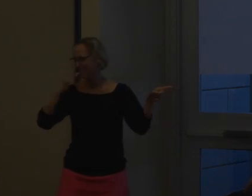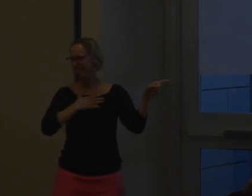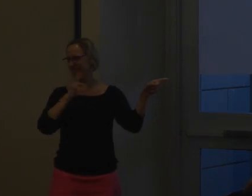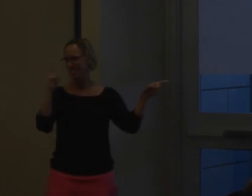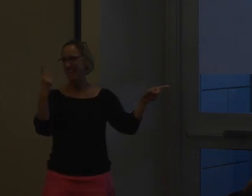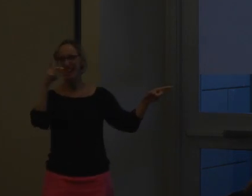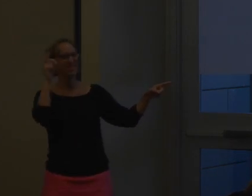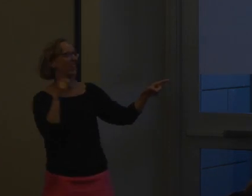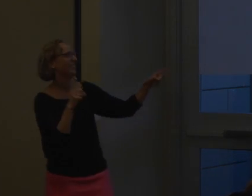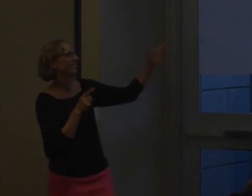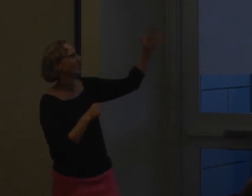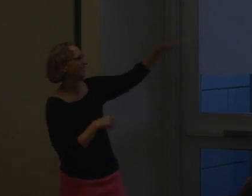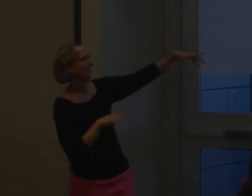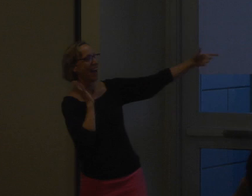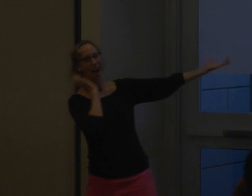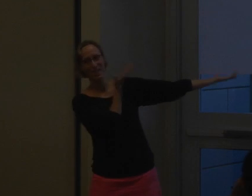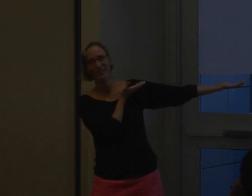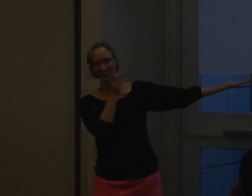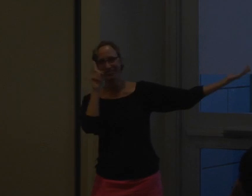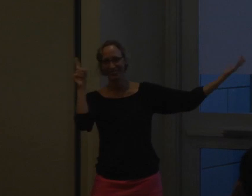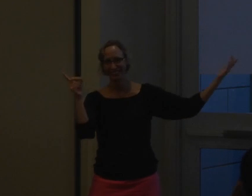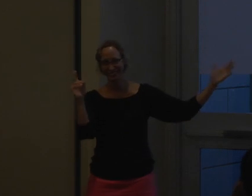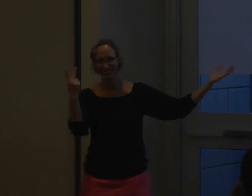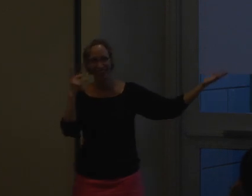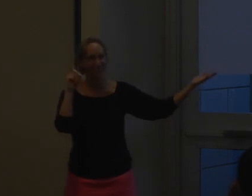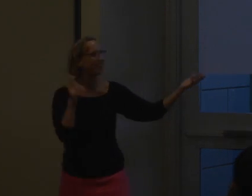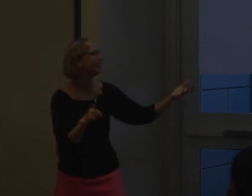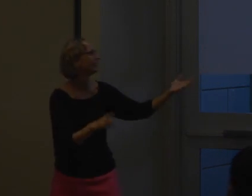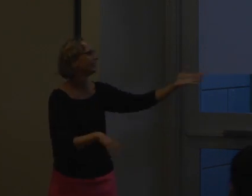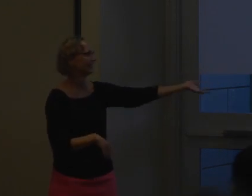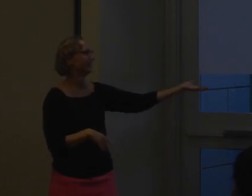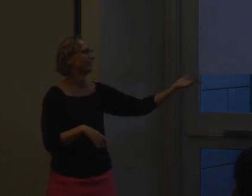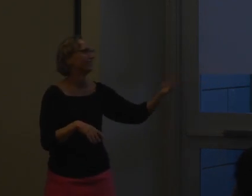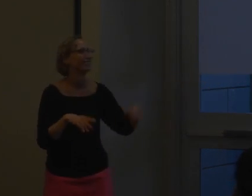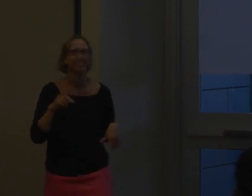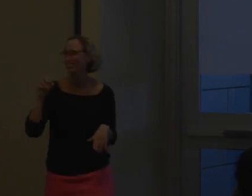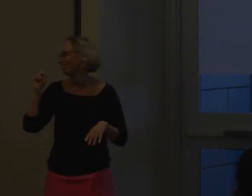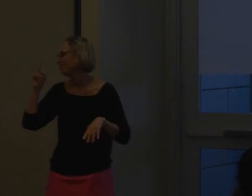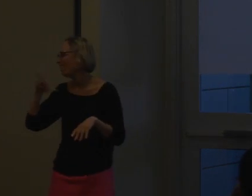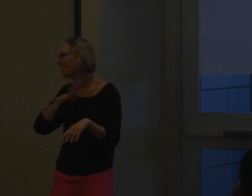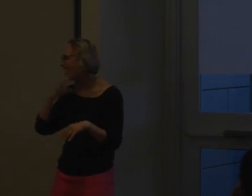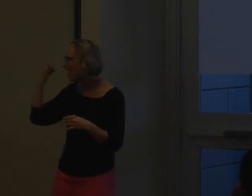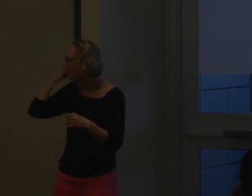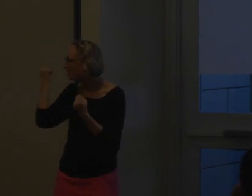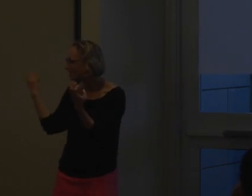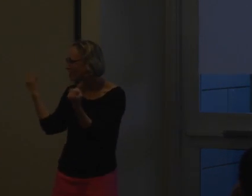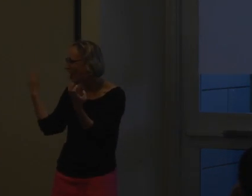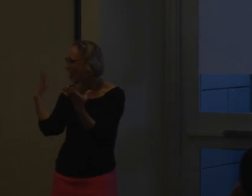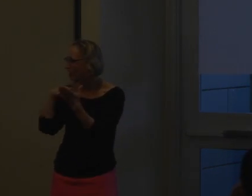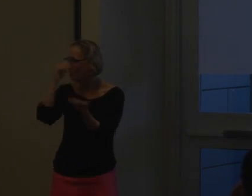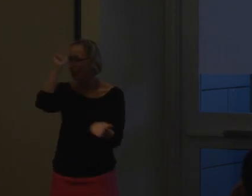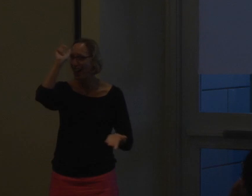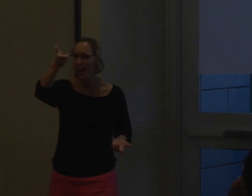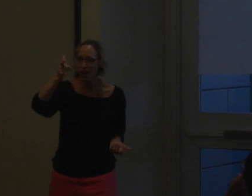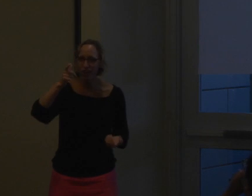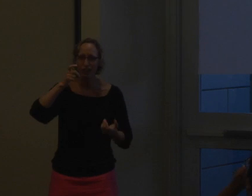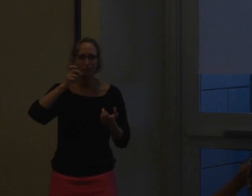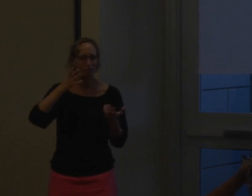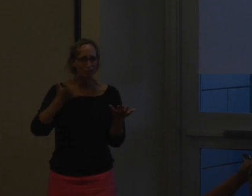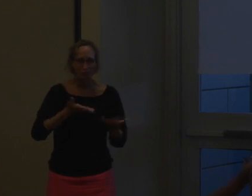language later. So my second question was when is the best age for second language introduction? If sign language is